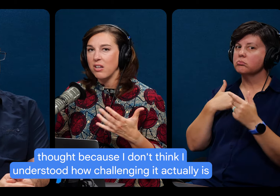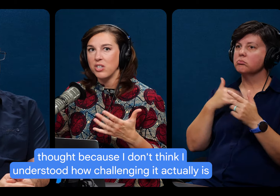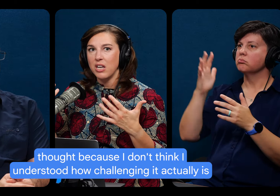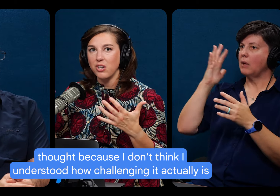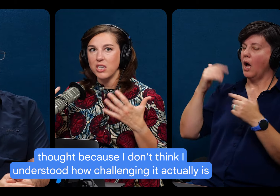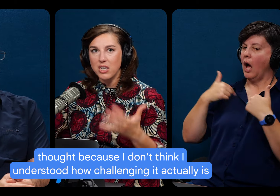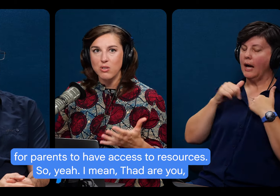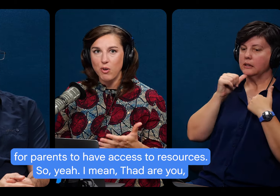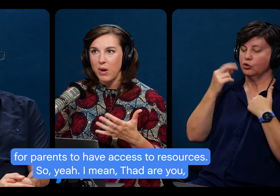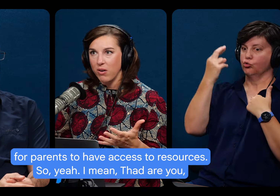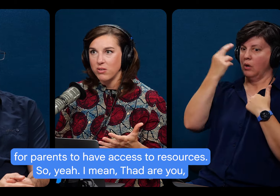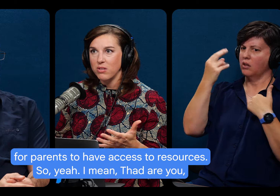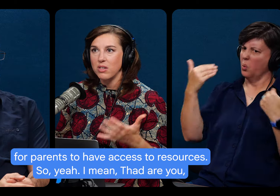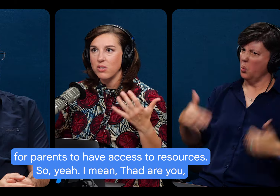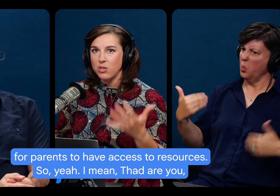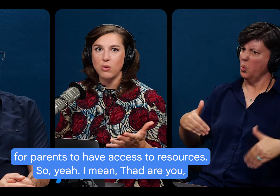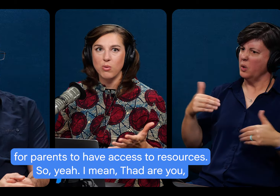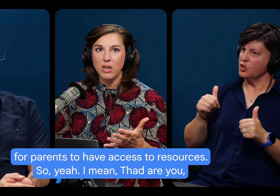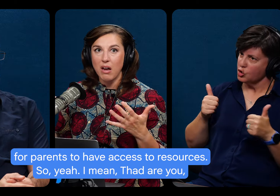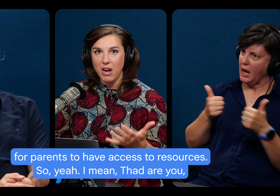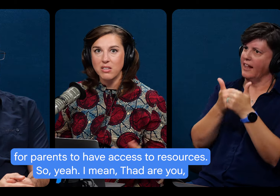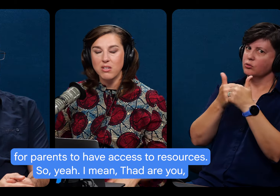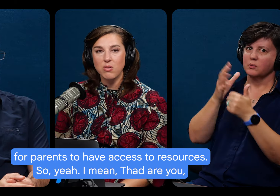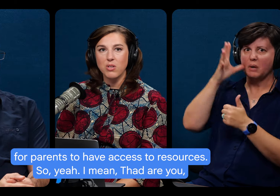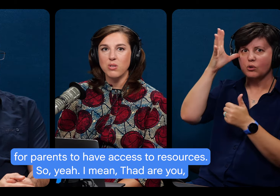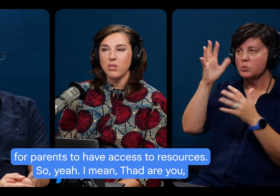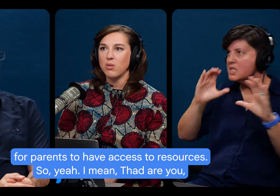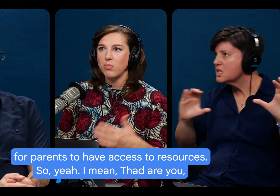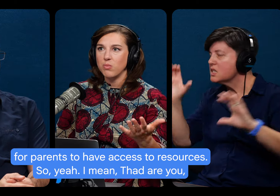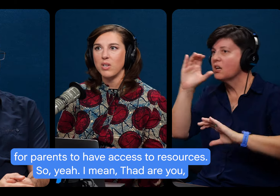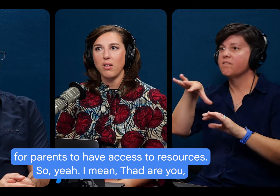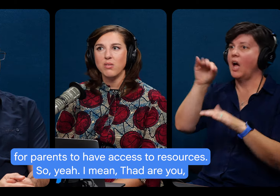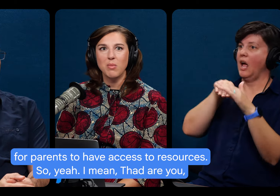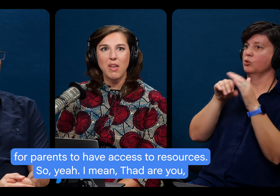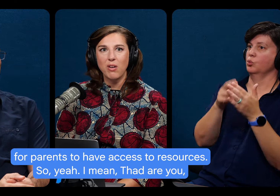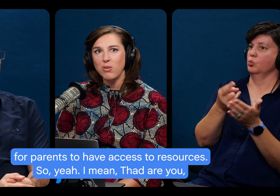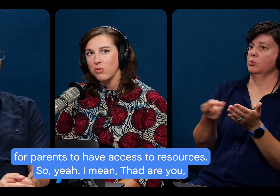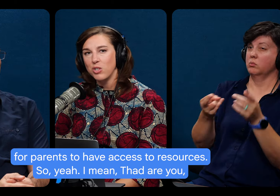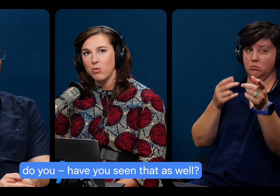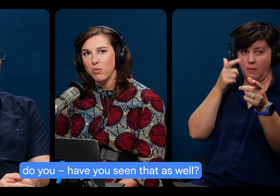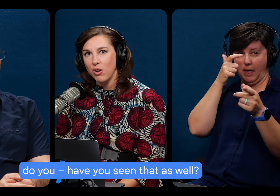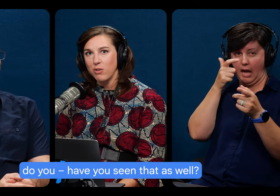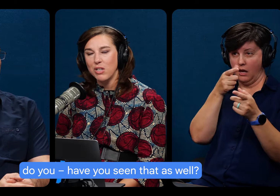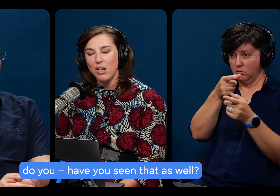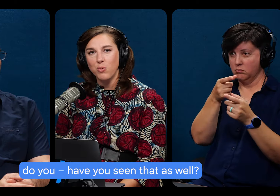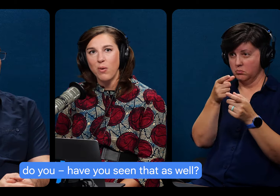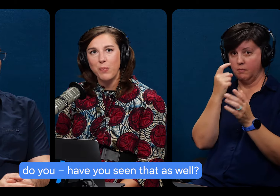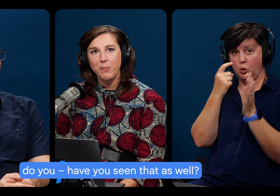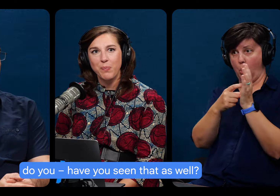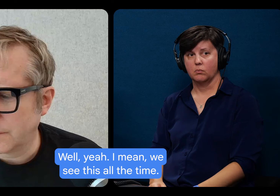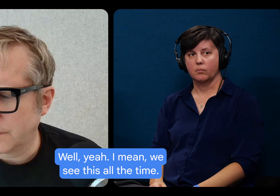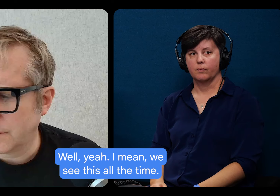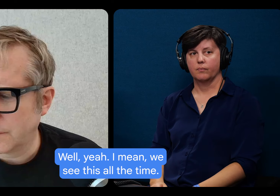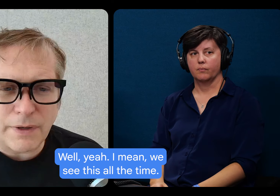challenging it actually is for parents to have access to resources. So, yeah, I mean, Thad, have seen that as well?